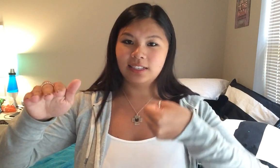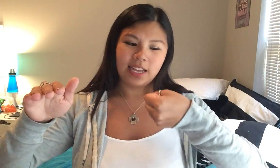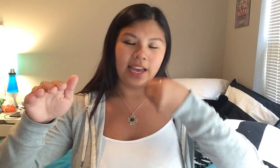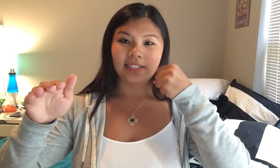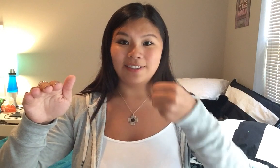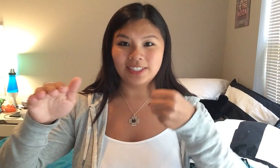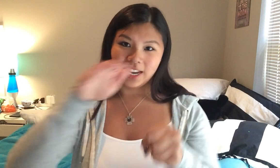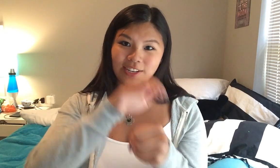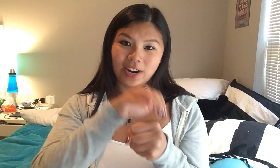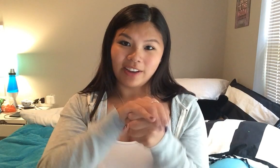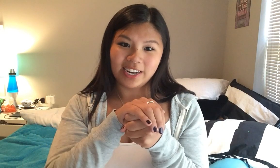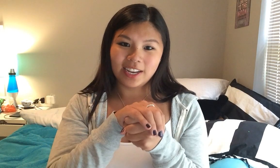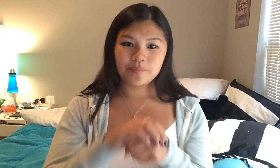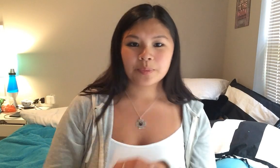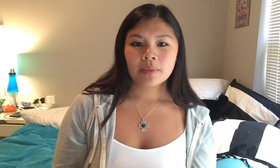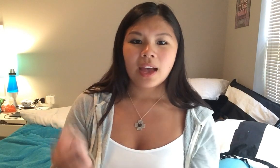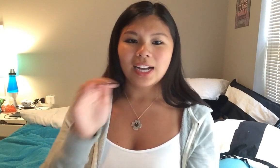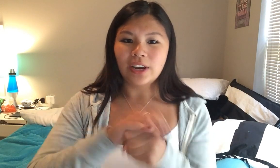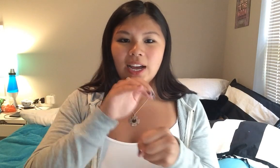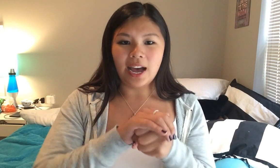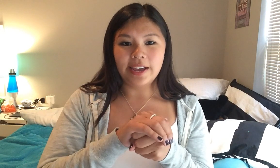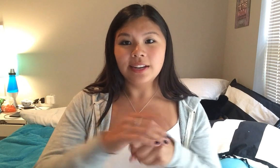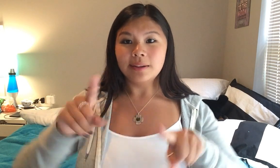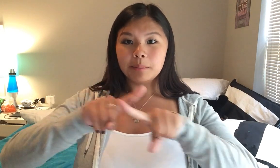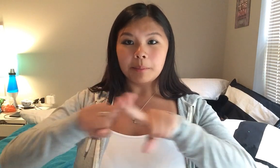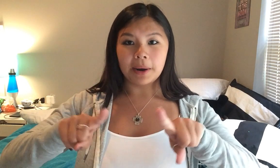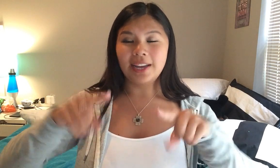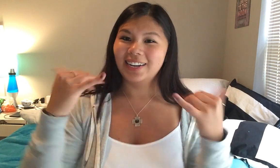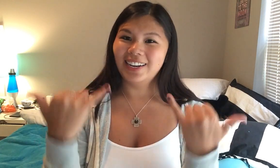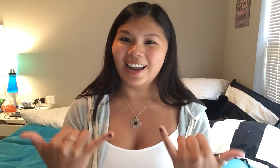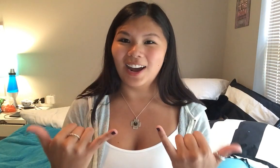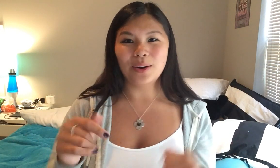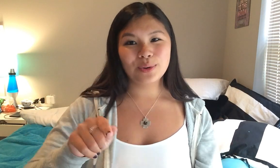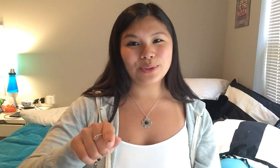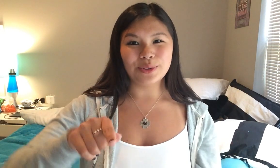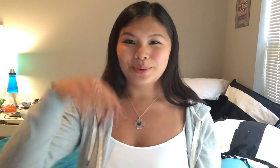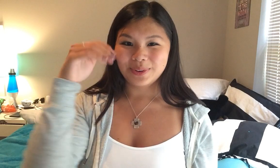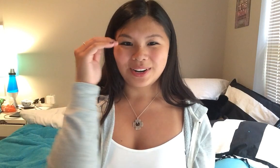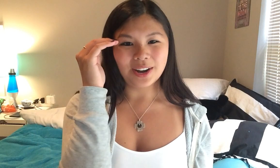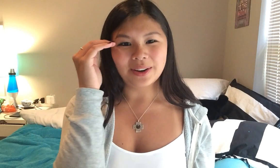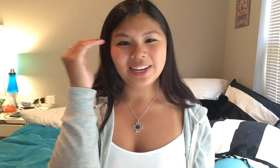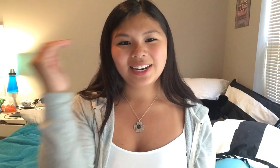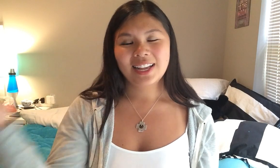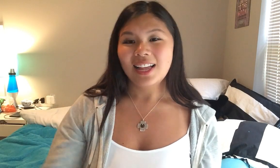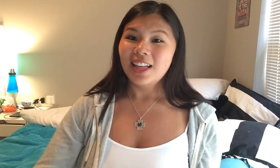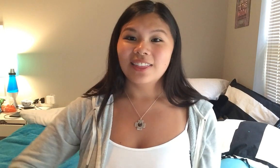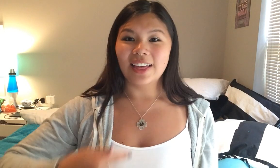and a fist hand you're kind of hiding it I try to hide but now you know it that